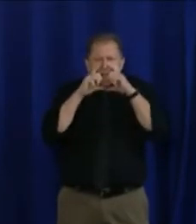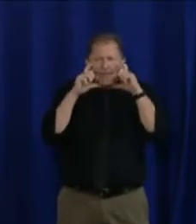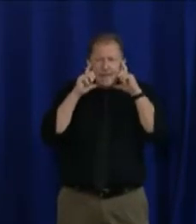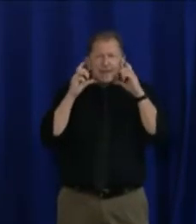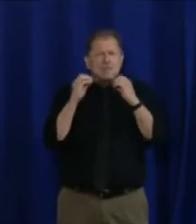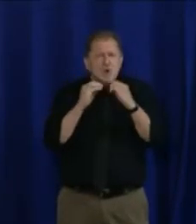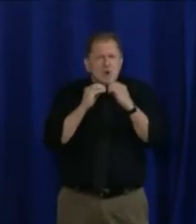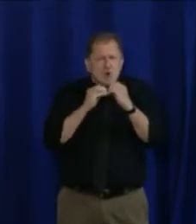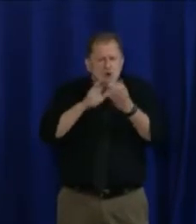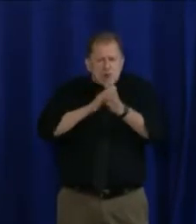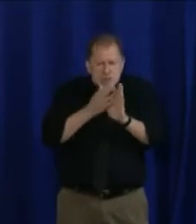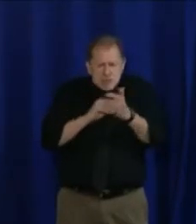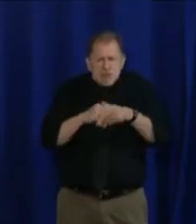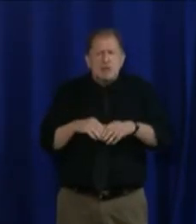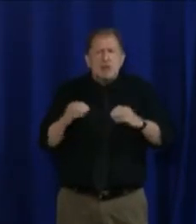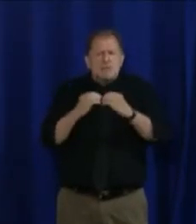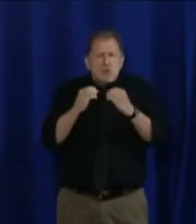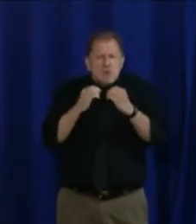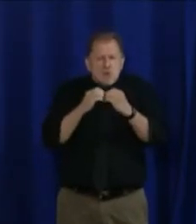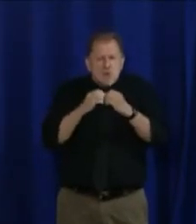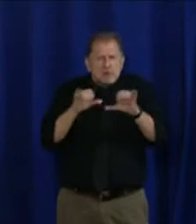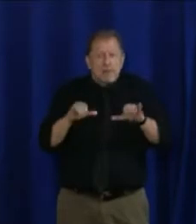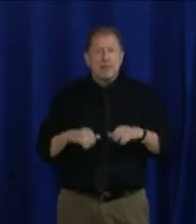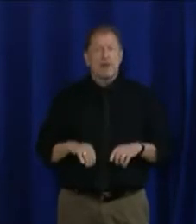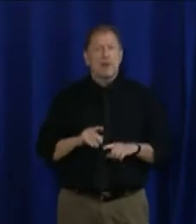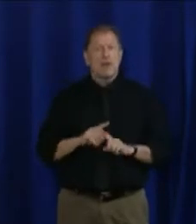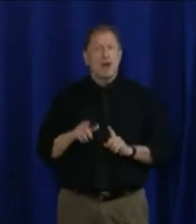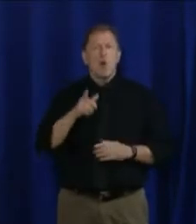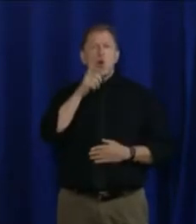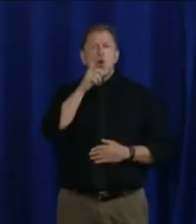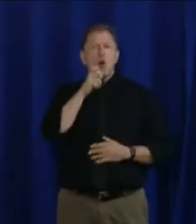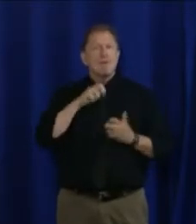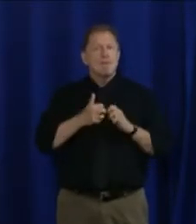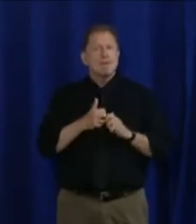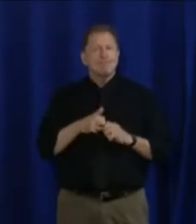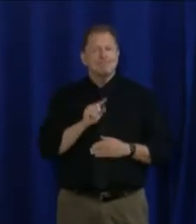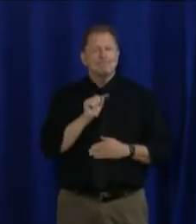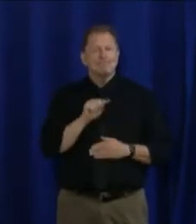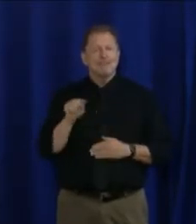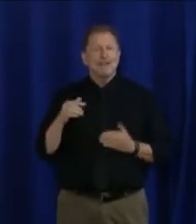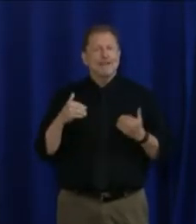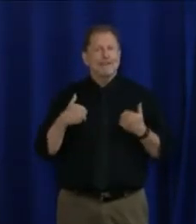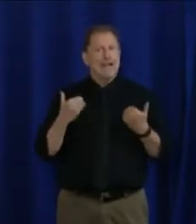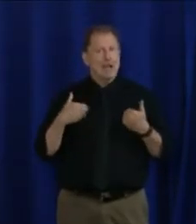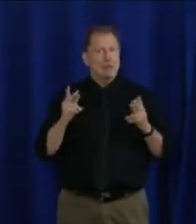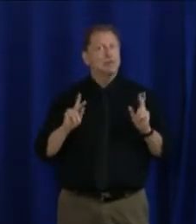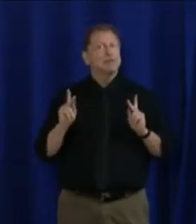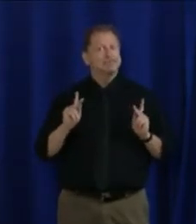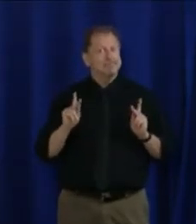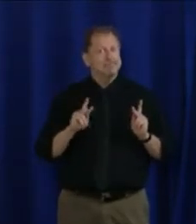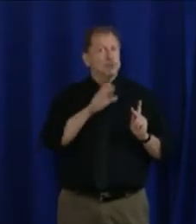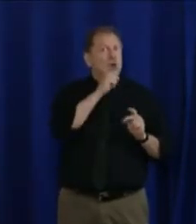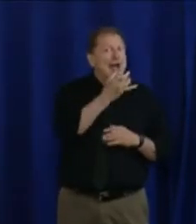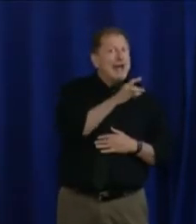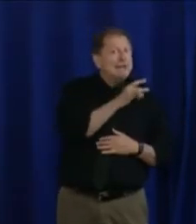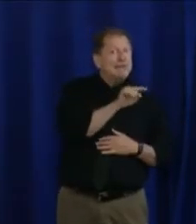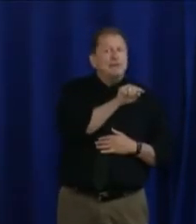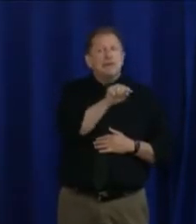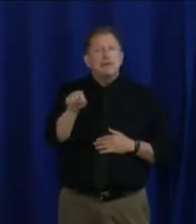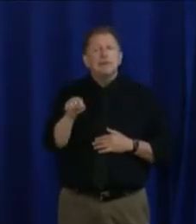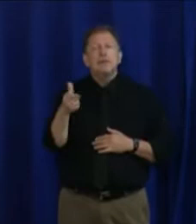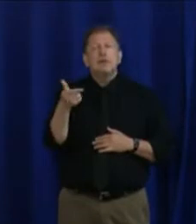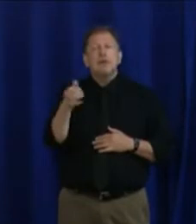specifically address some of the younger people in our city, the 18 to 29 year old cohort.